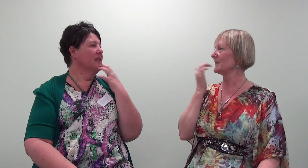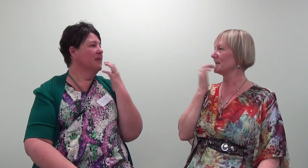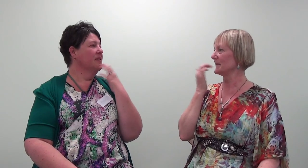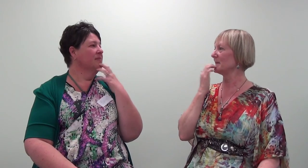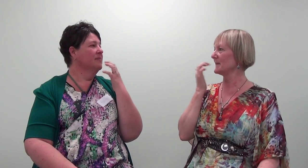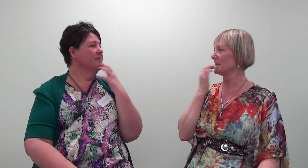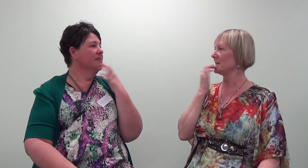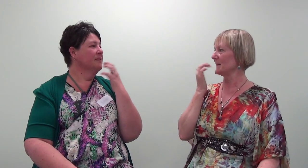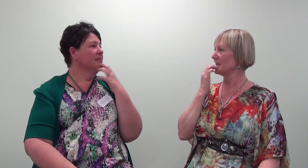then.